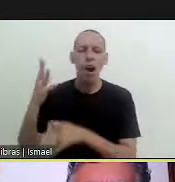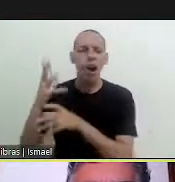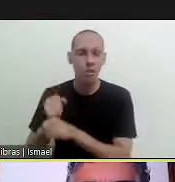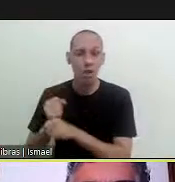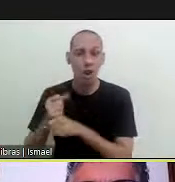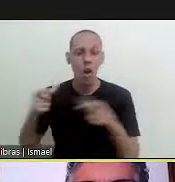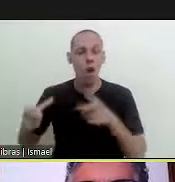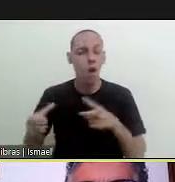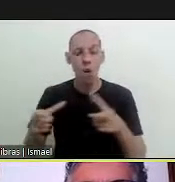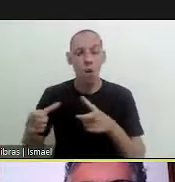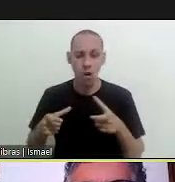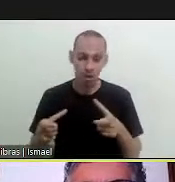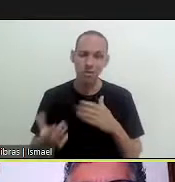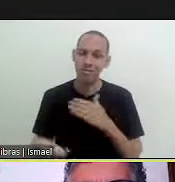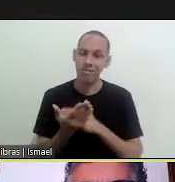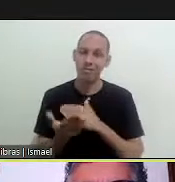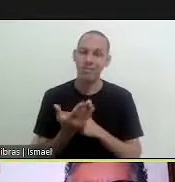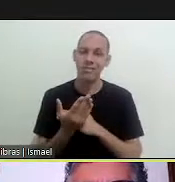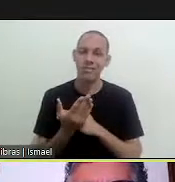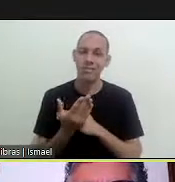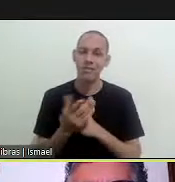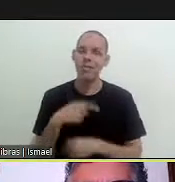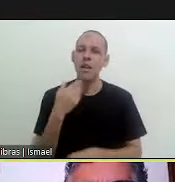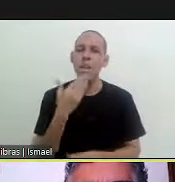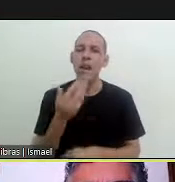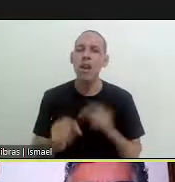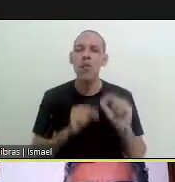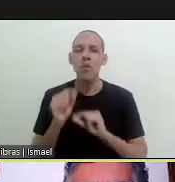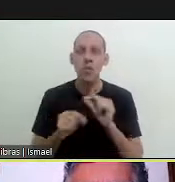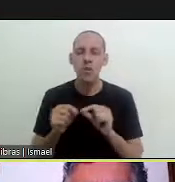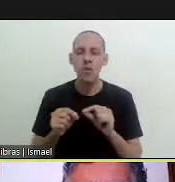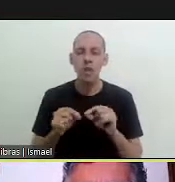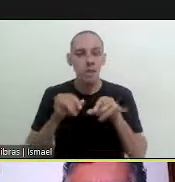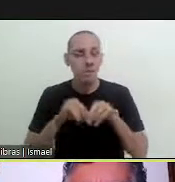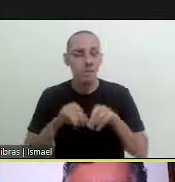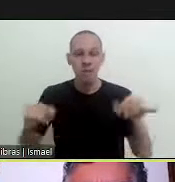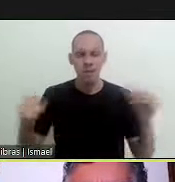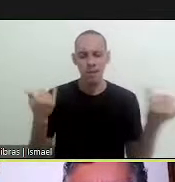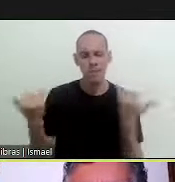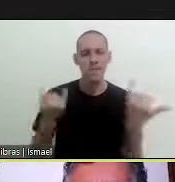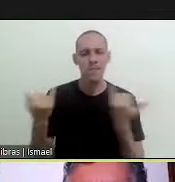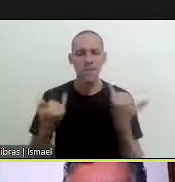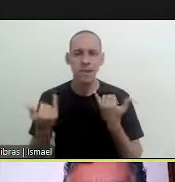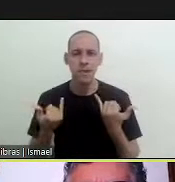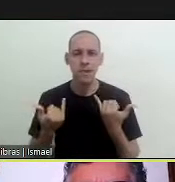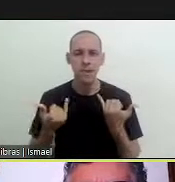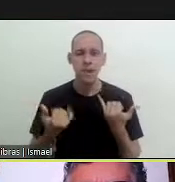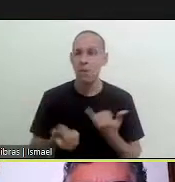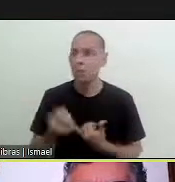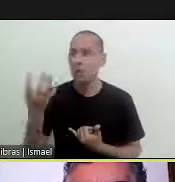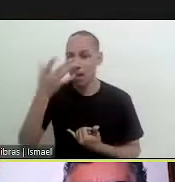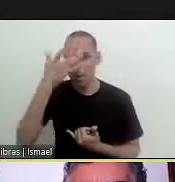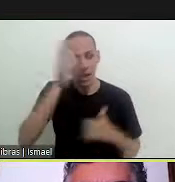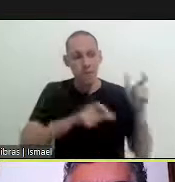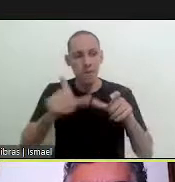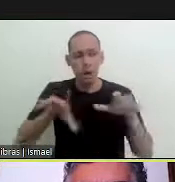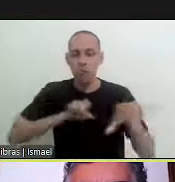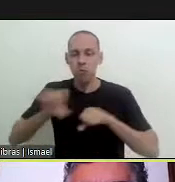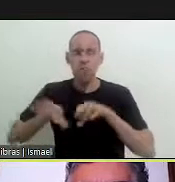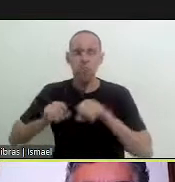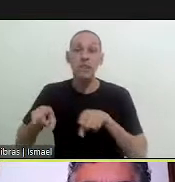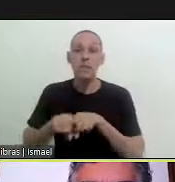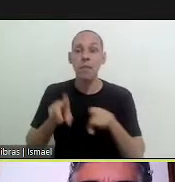are and where we are here what we are requesting is uh the reporting of